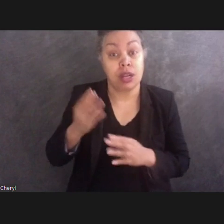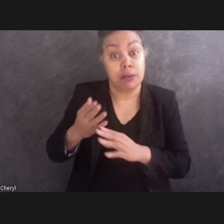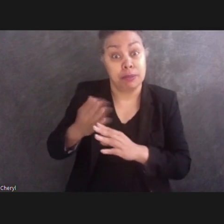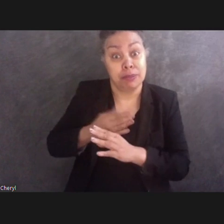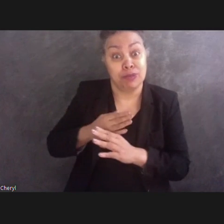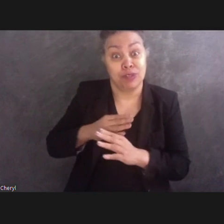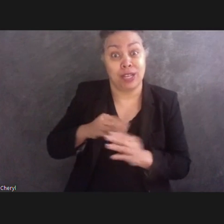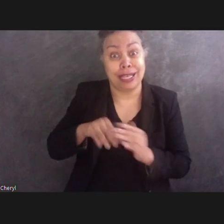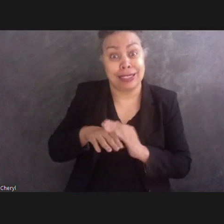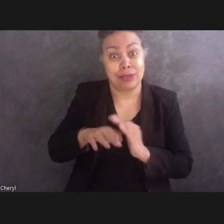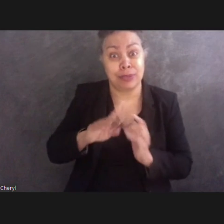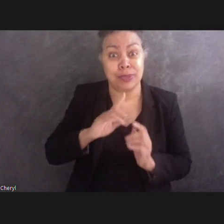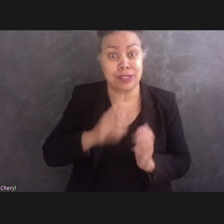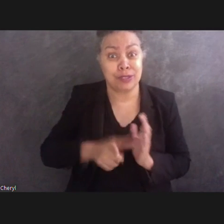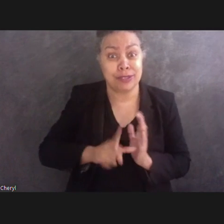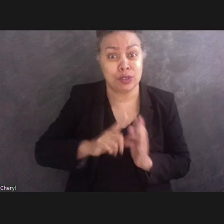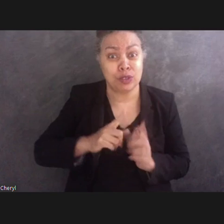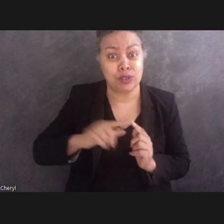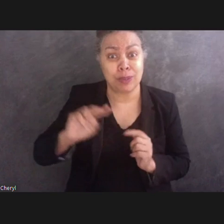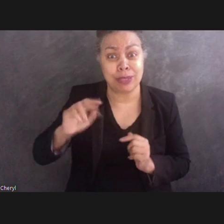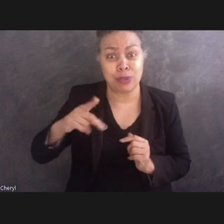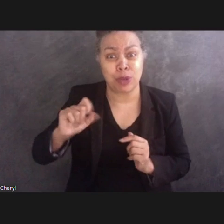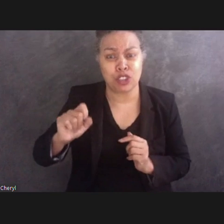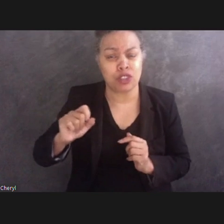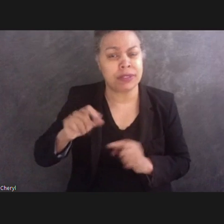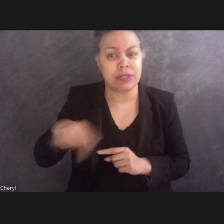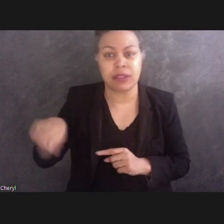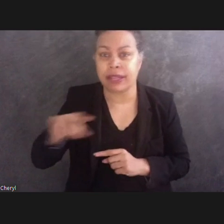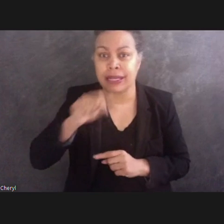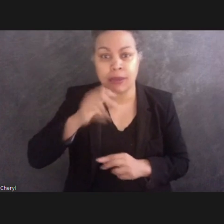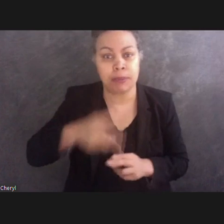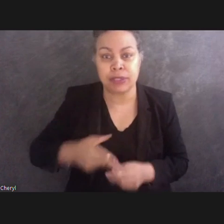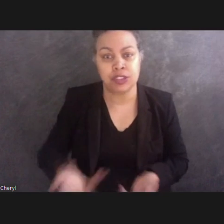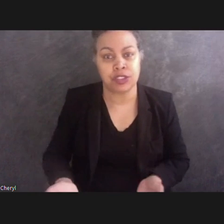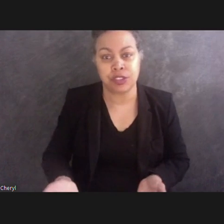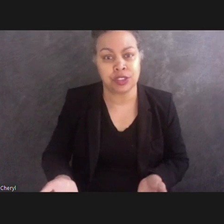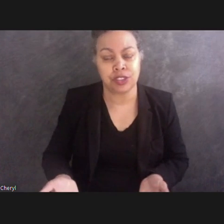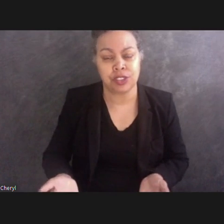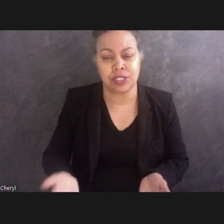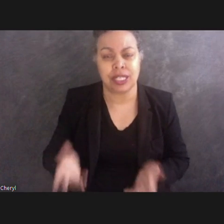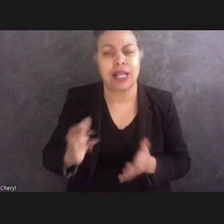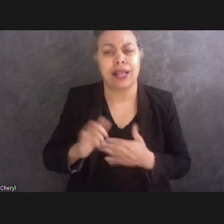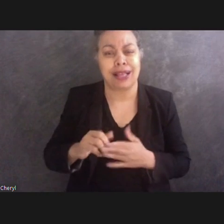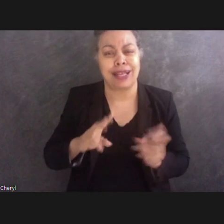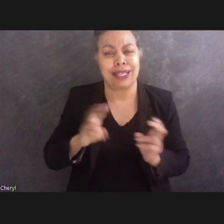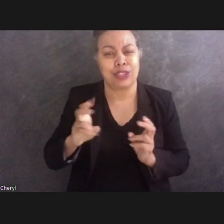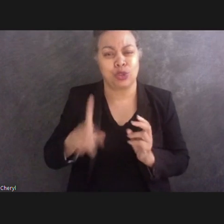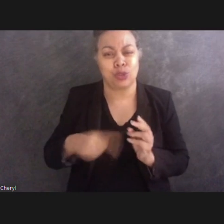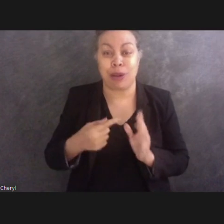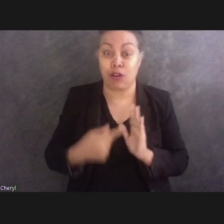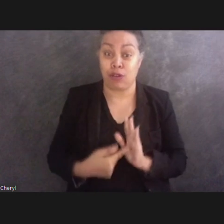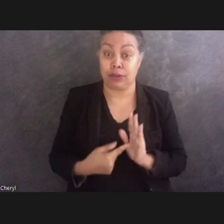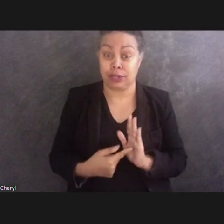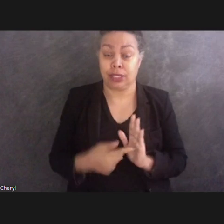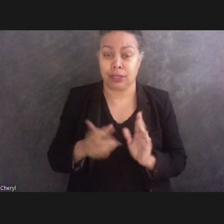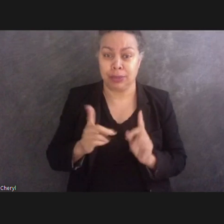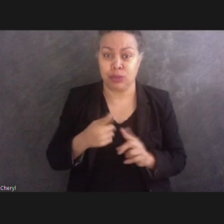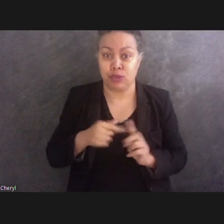by the National Park Service. These issues of representation are important, and I believe that that aspect